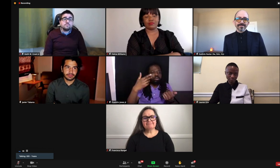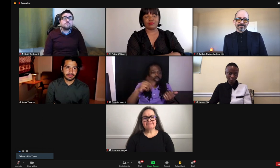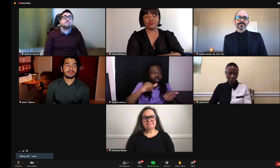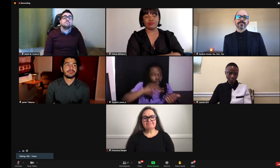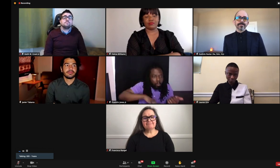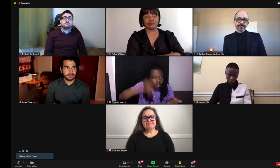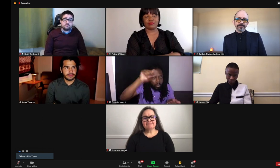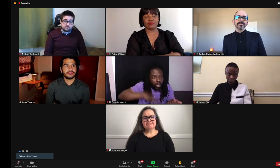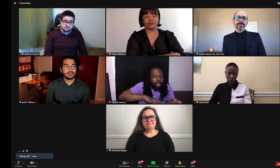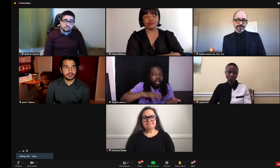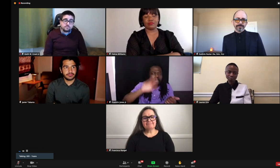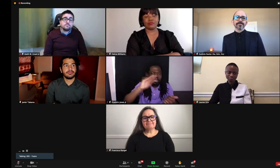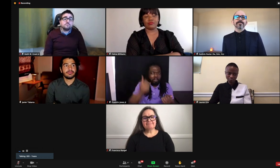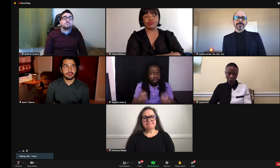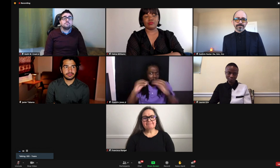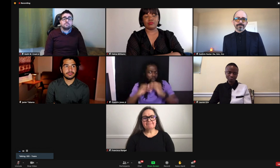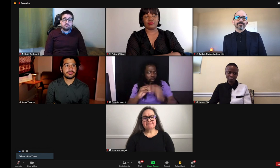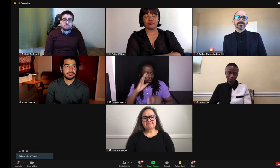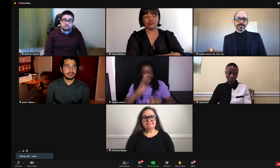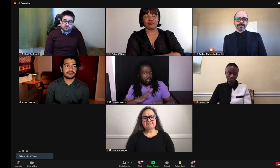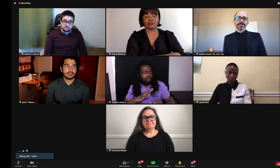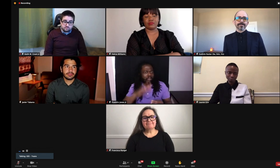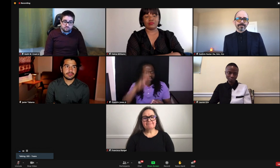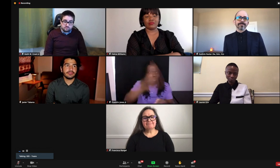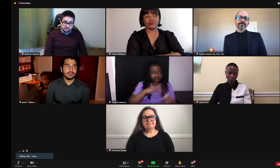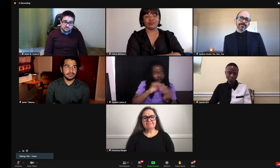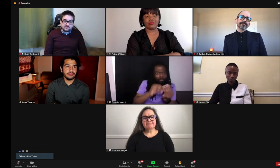books on diversity, you know, women, diverse men.